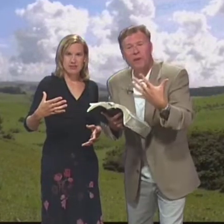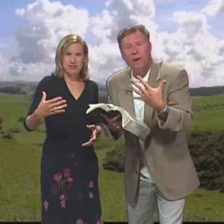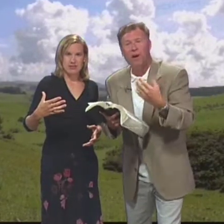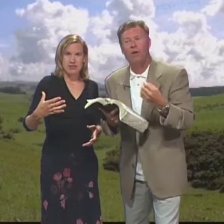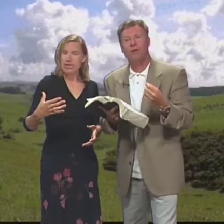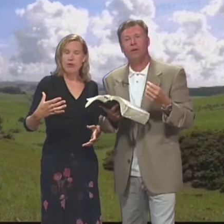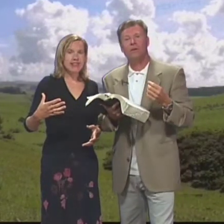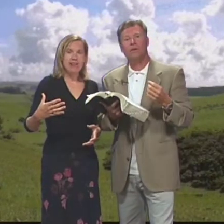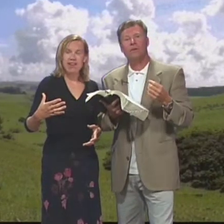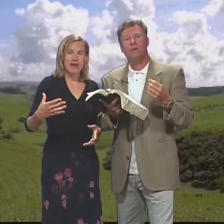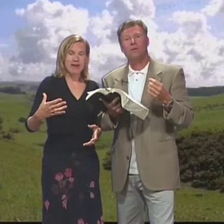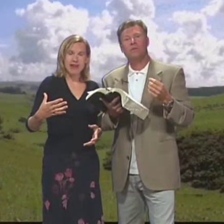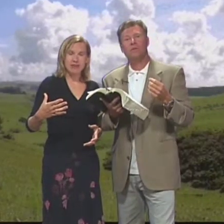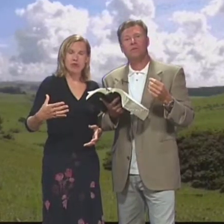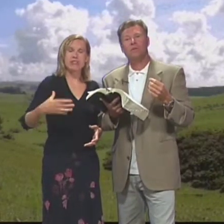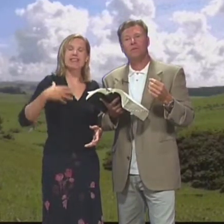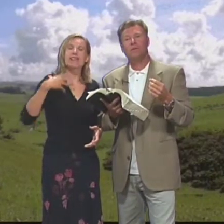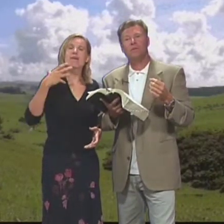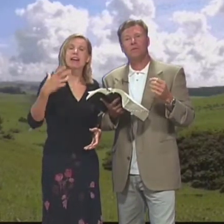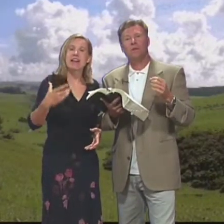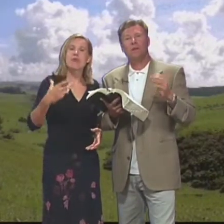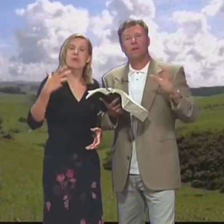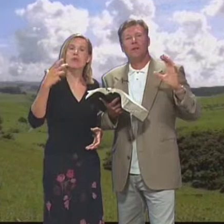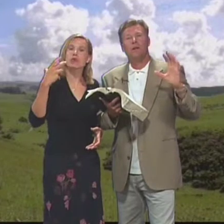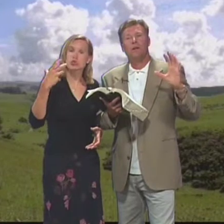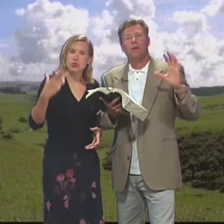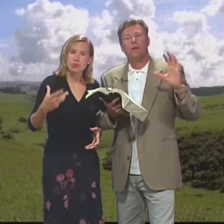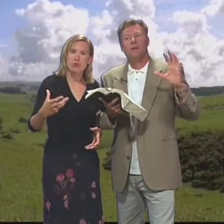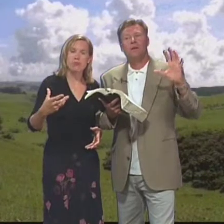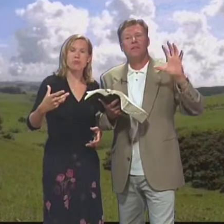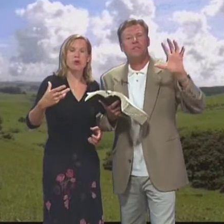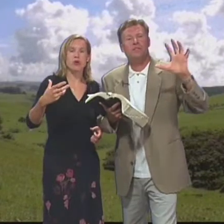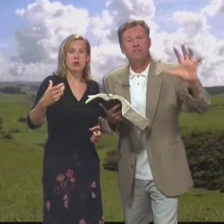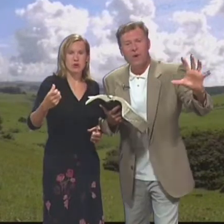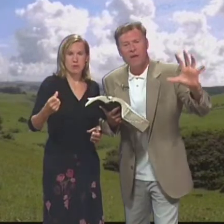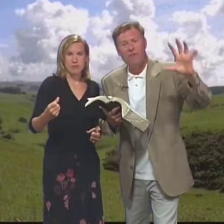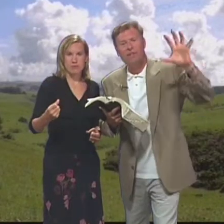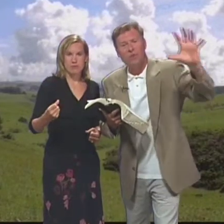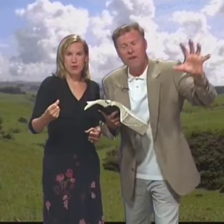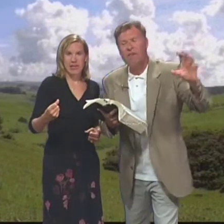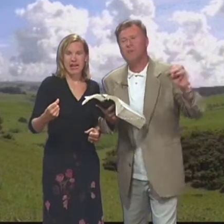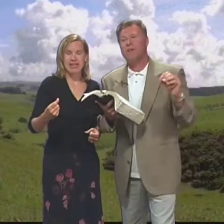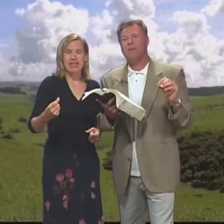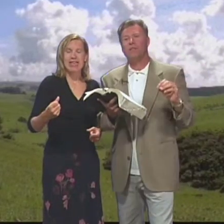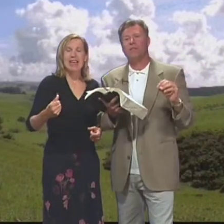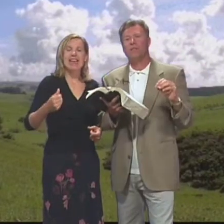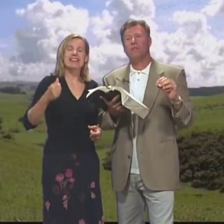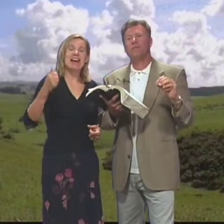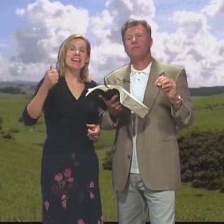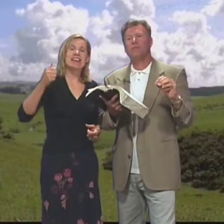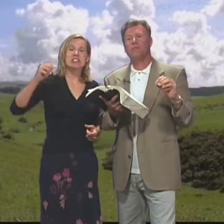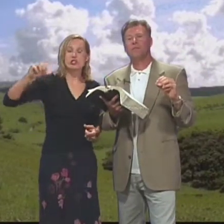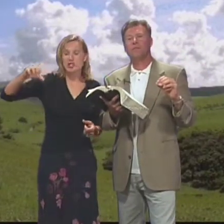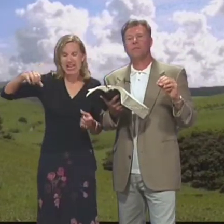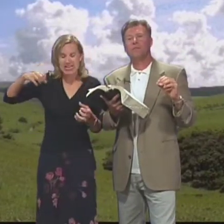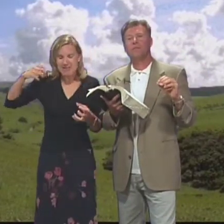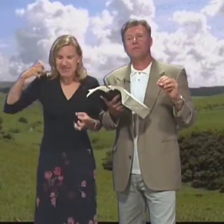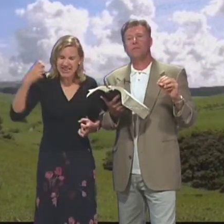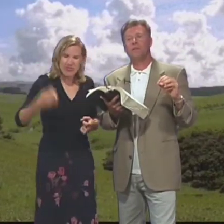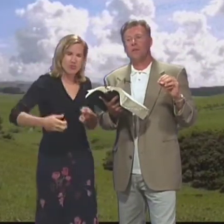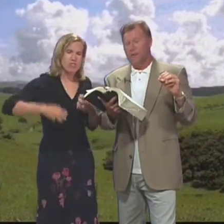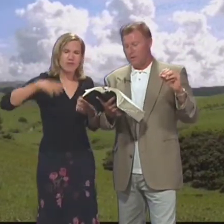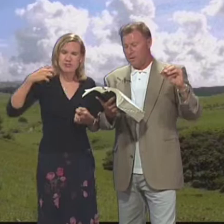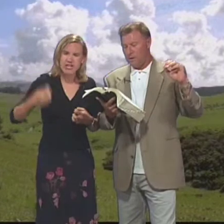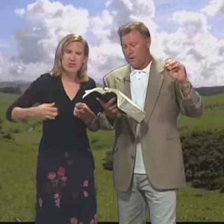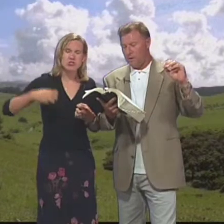Laboring with their power Y no están labrando No están trabajando Con su propio Poder They're just striving And driving themselves Están ellos Ahí